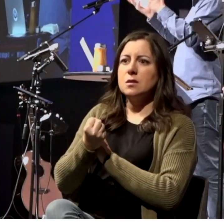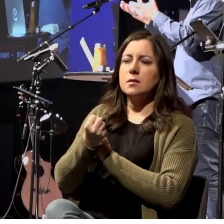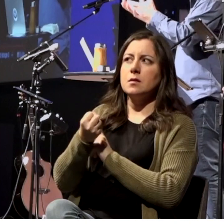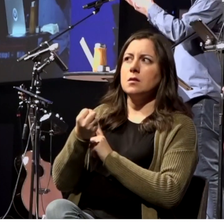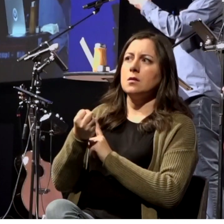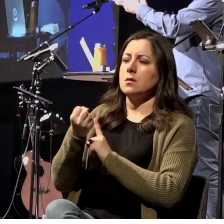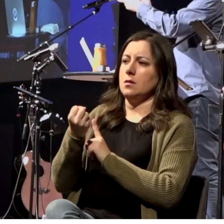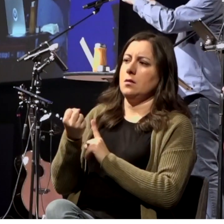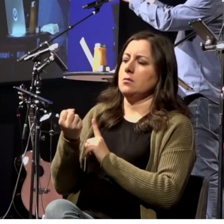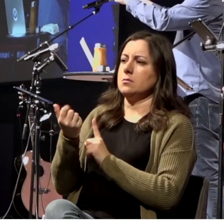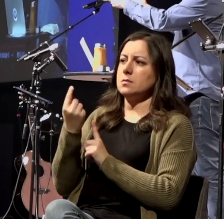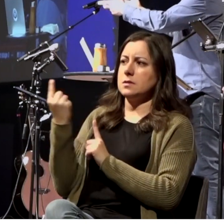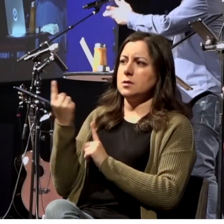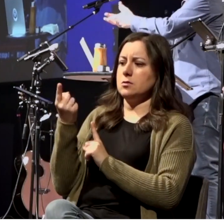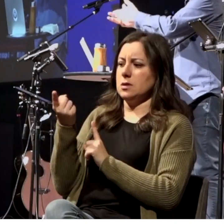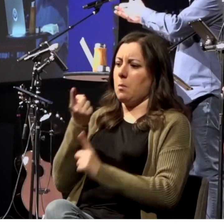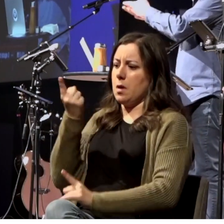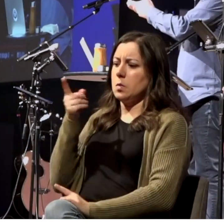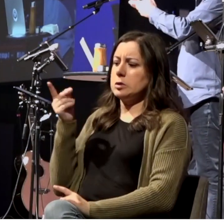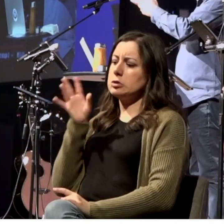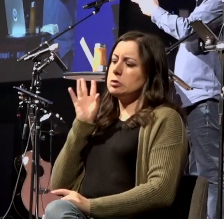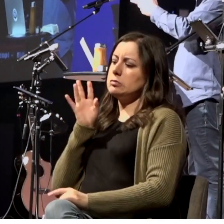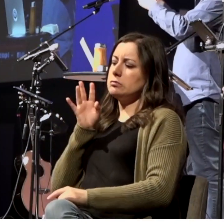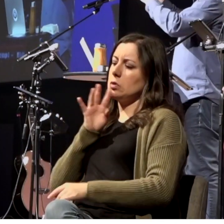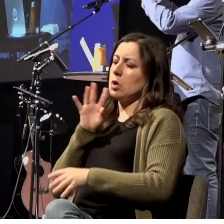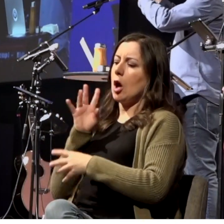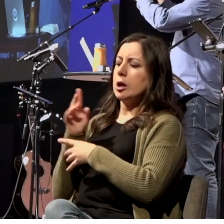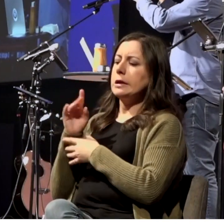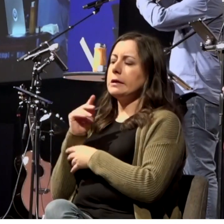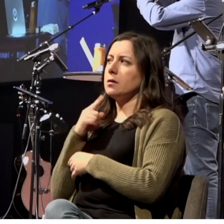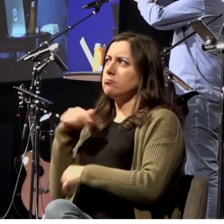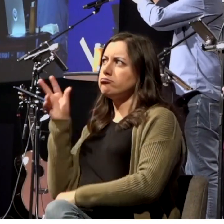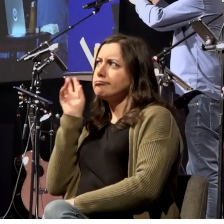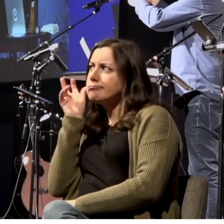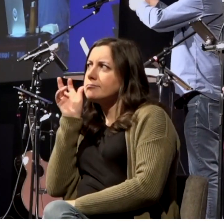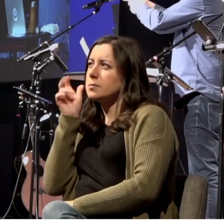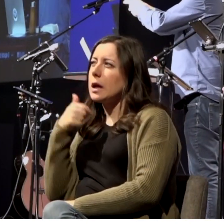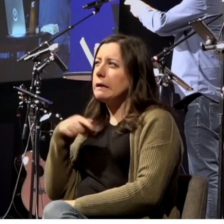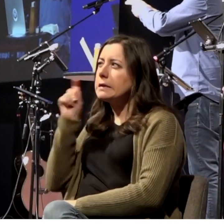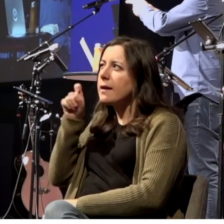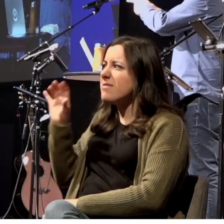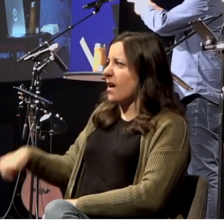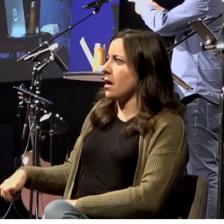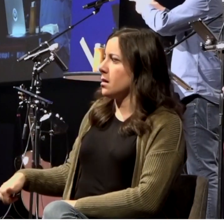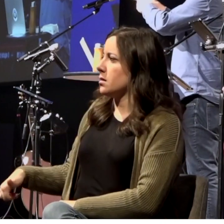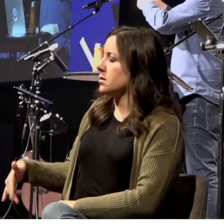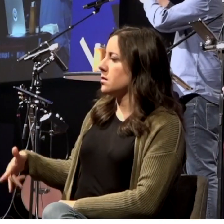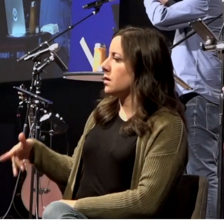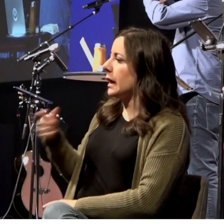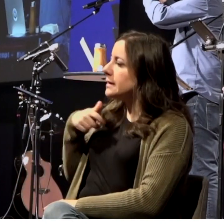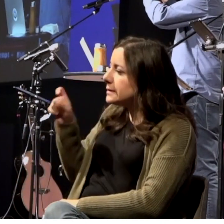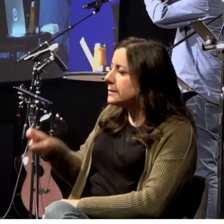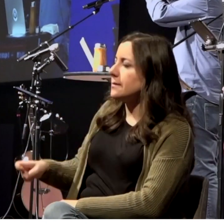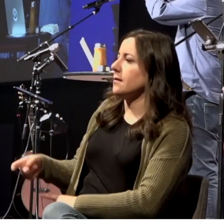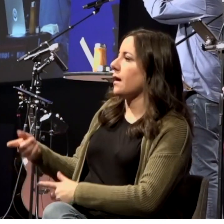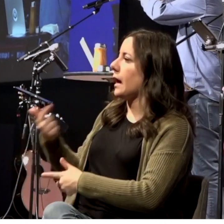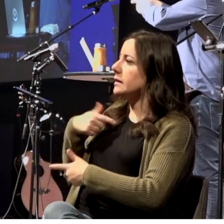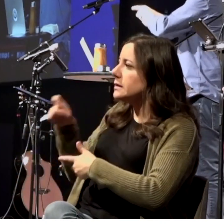hungry and thirsty for the things of God. It's like man I need that. I need what they're